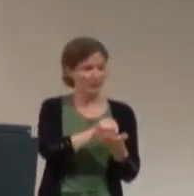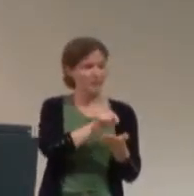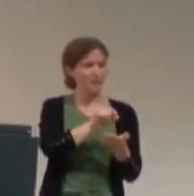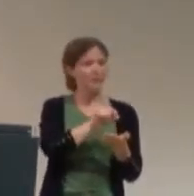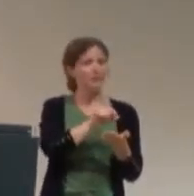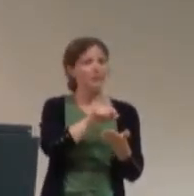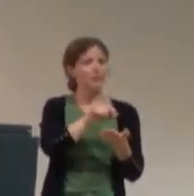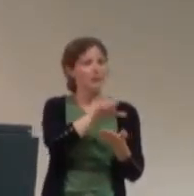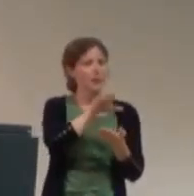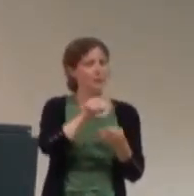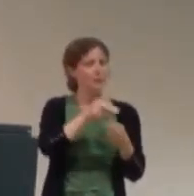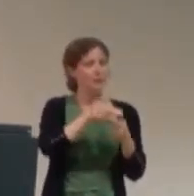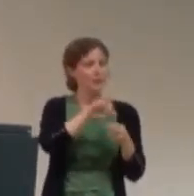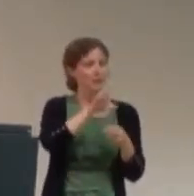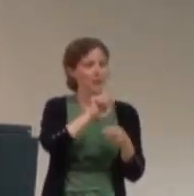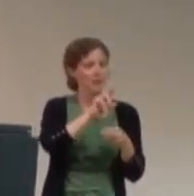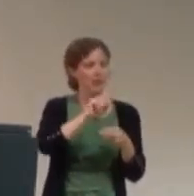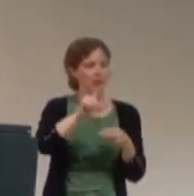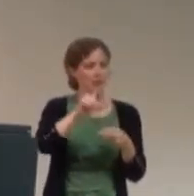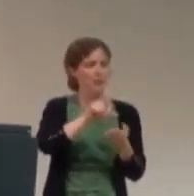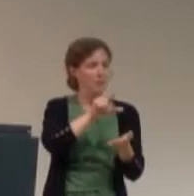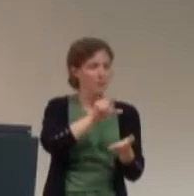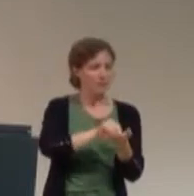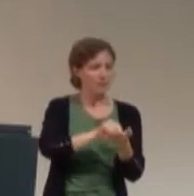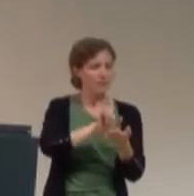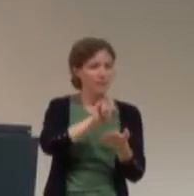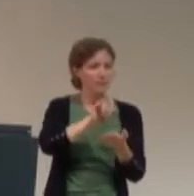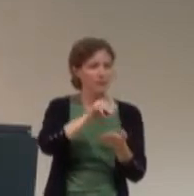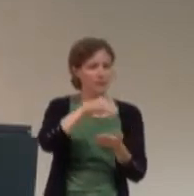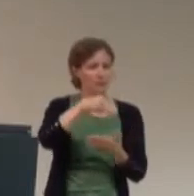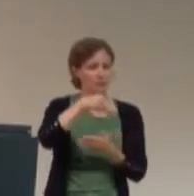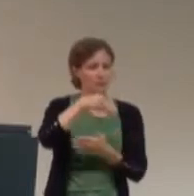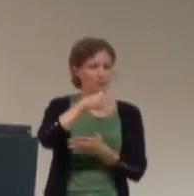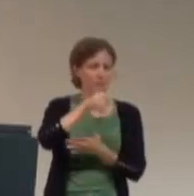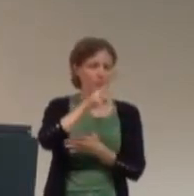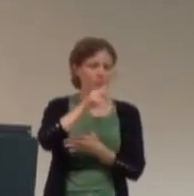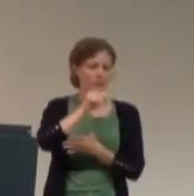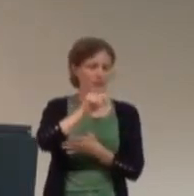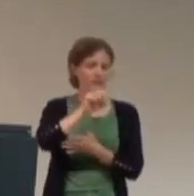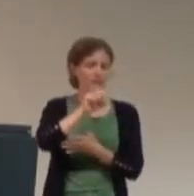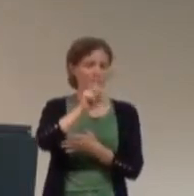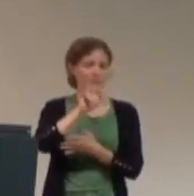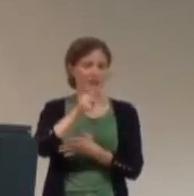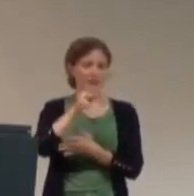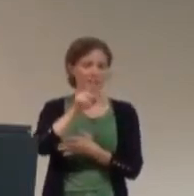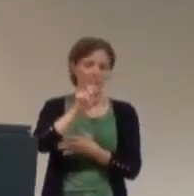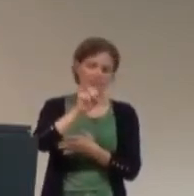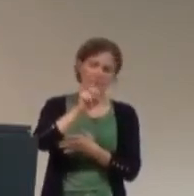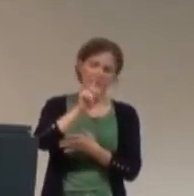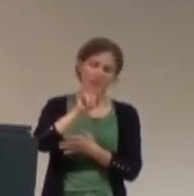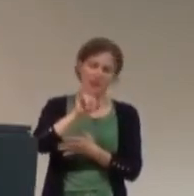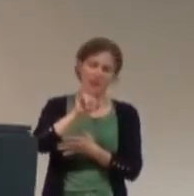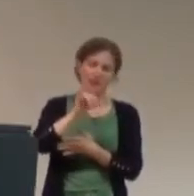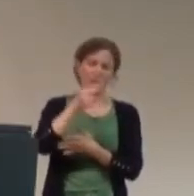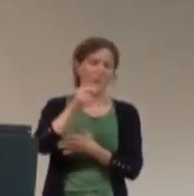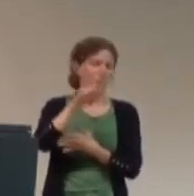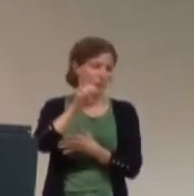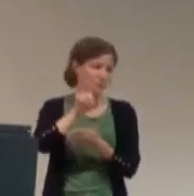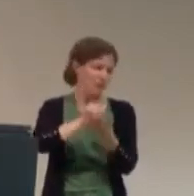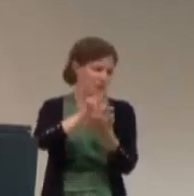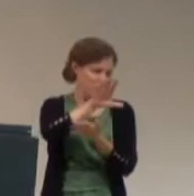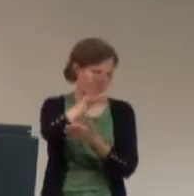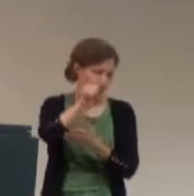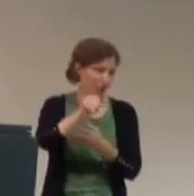the publisher's Carol Books. It's an imprint of, uh, Sky Horse Publishing. It'll be out September 2nd. And, um, of course the